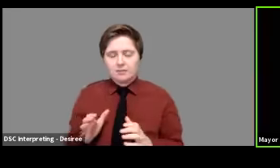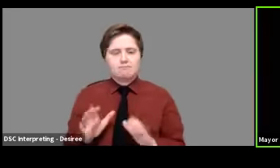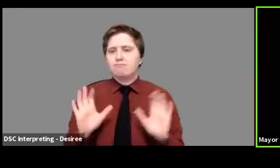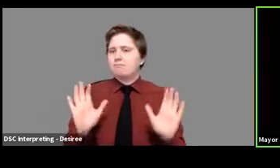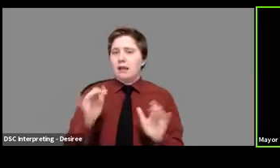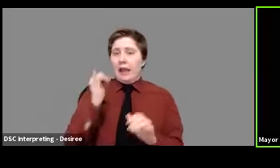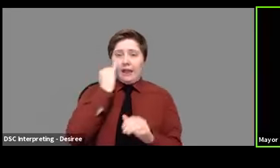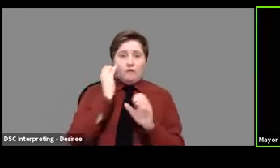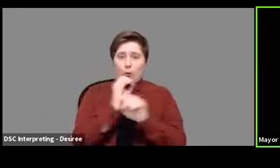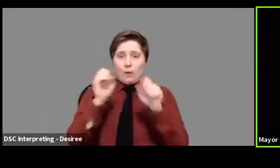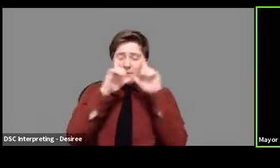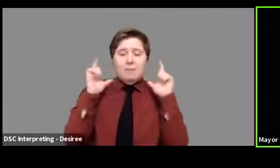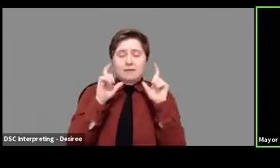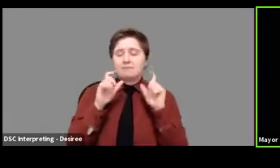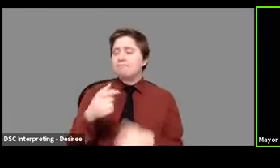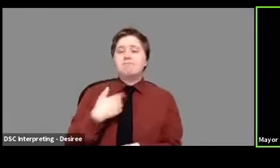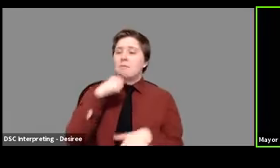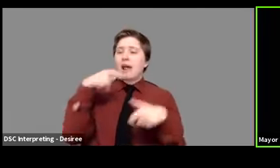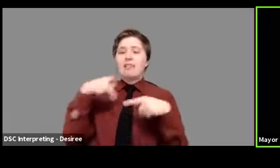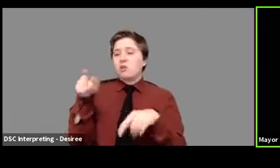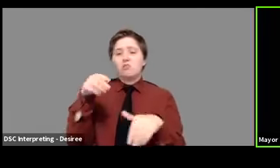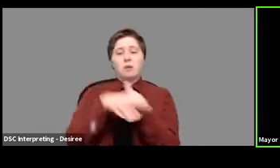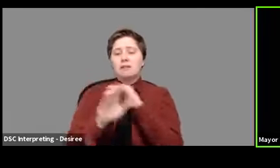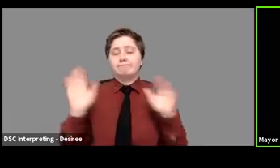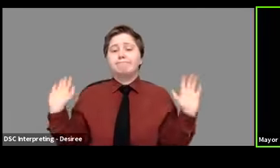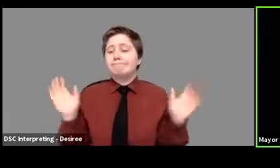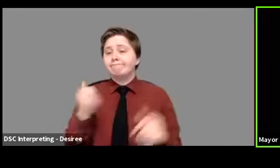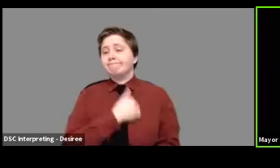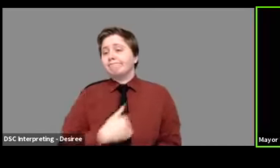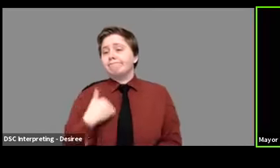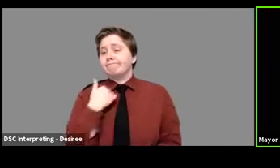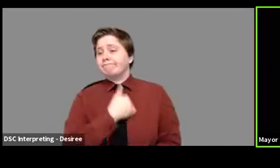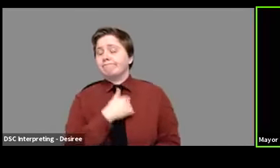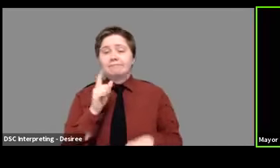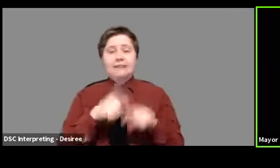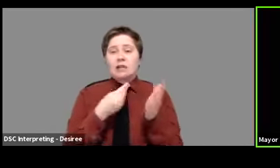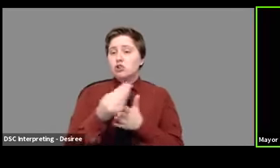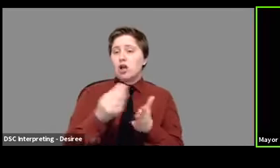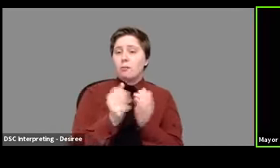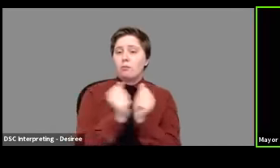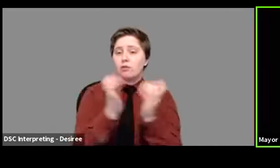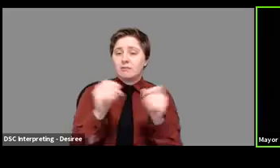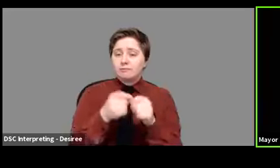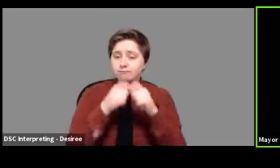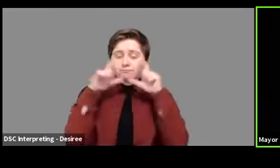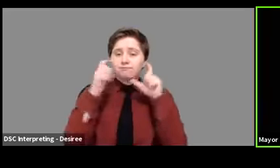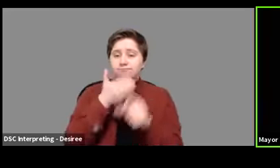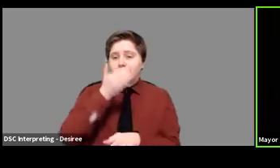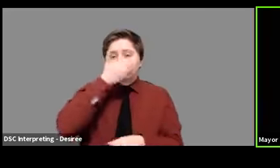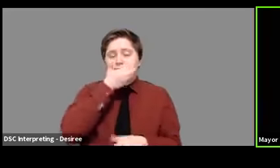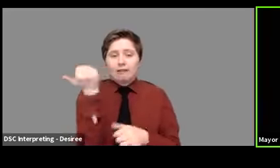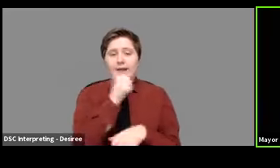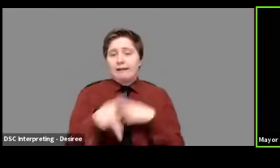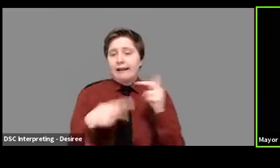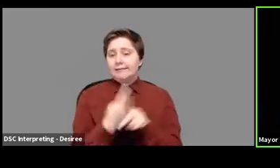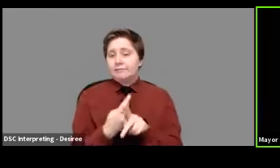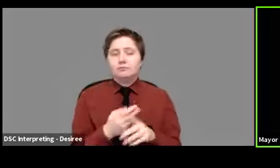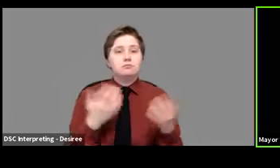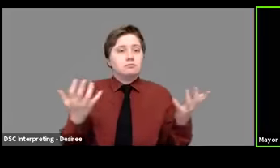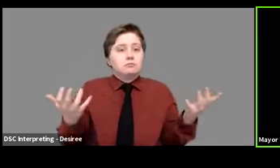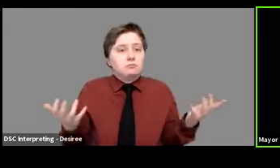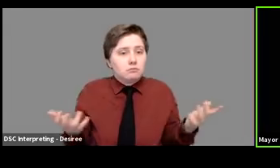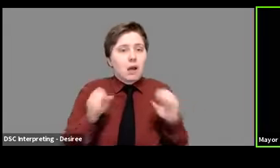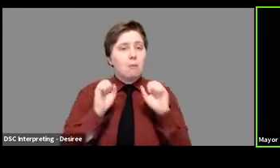not allow you into their business, uh, to conduct commerce. If you're not wearing a face covering, um, that is always a possibility.